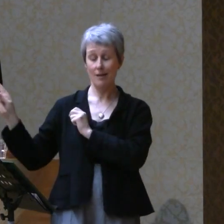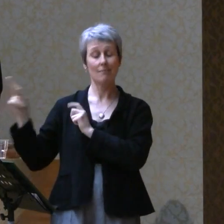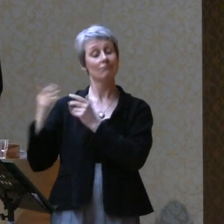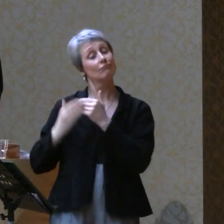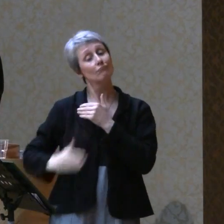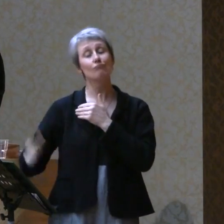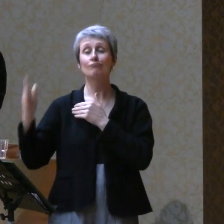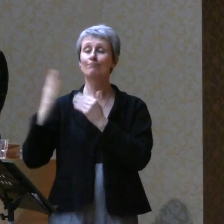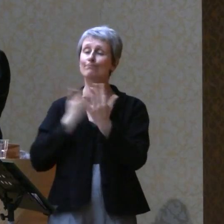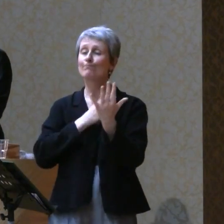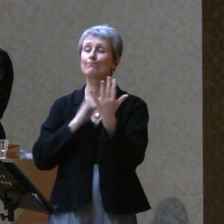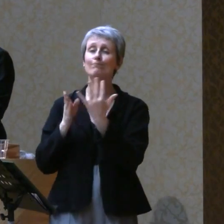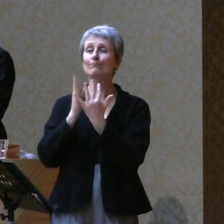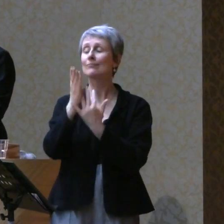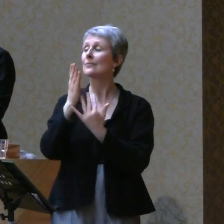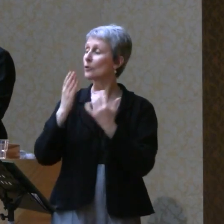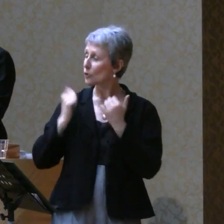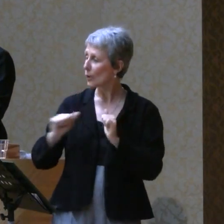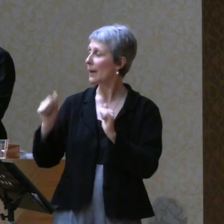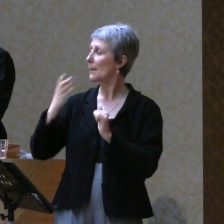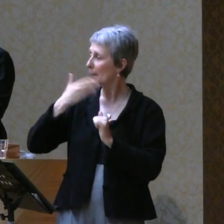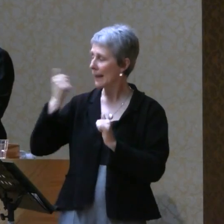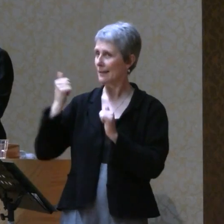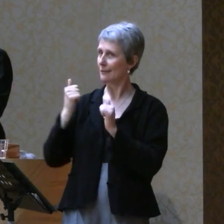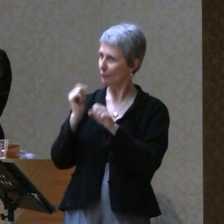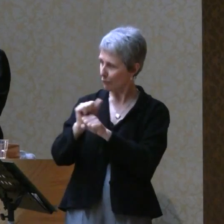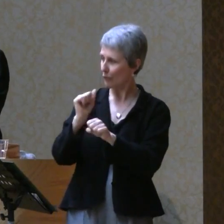Trying to be the best ministers that we can be.